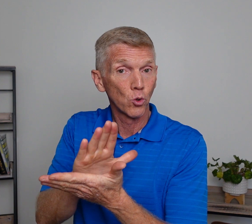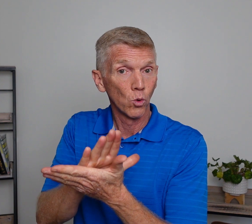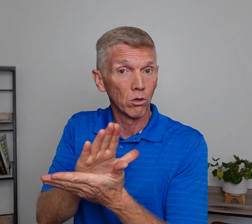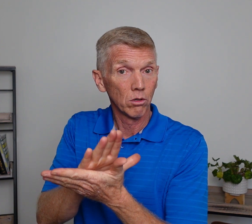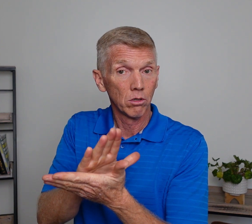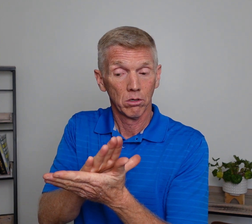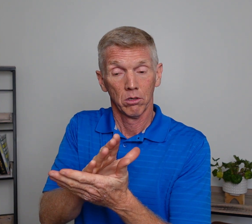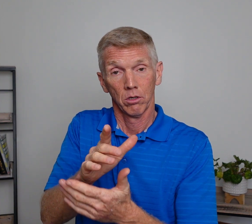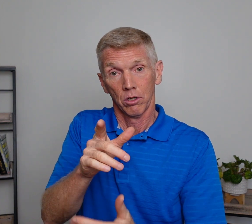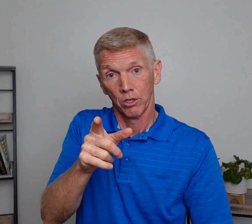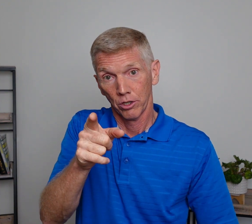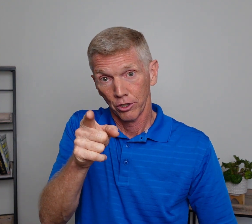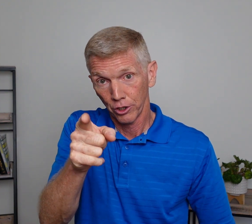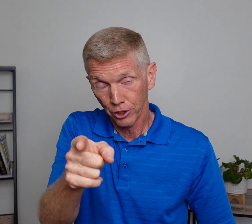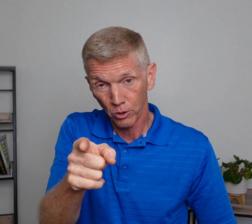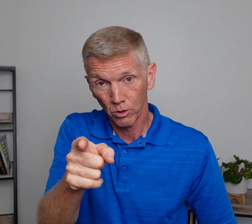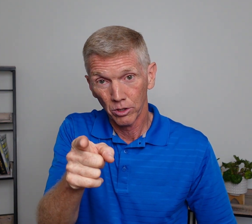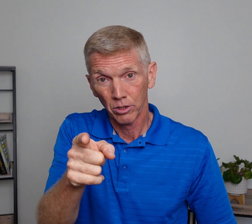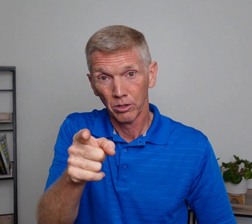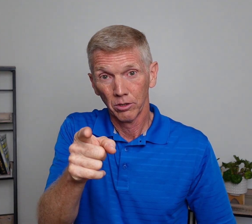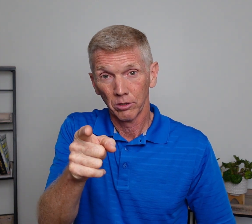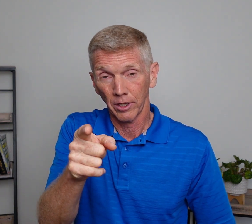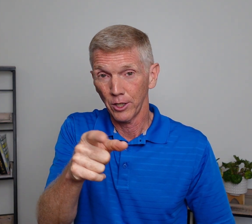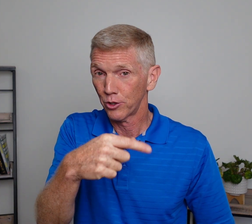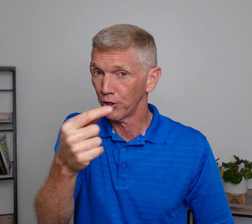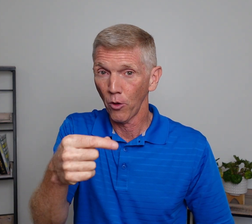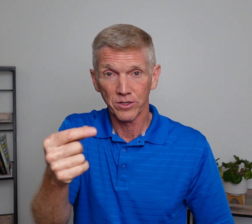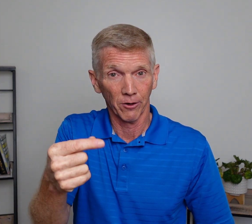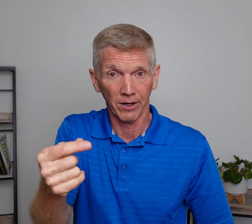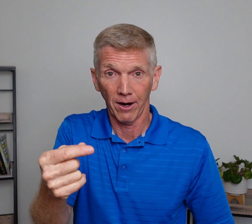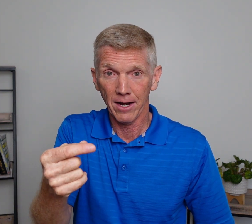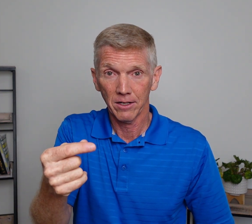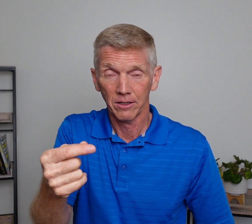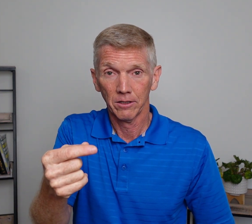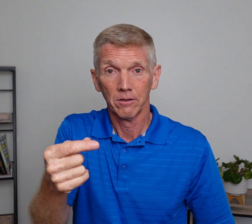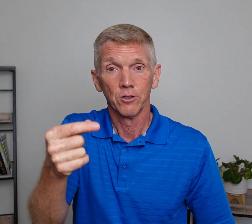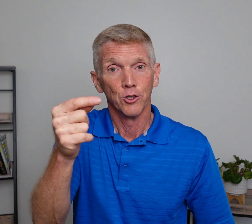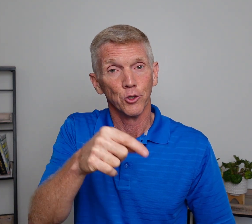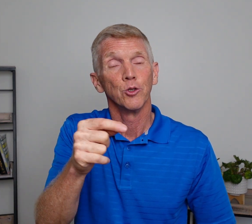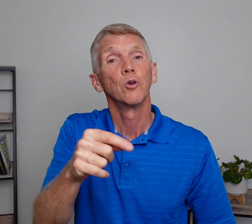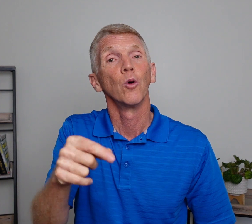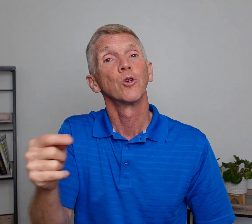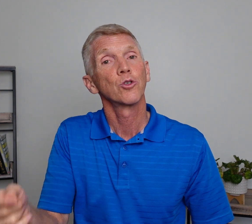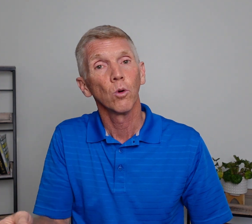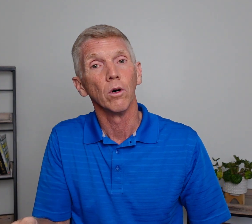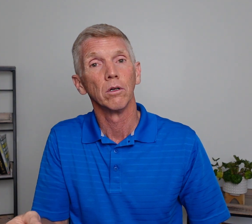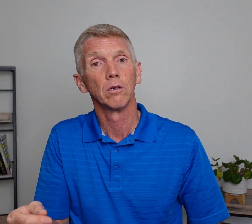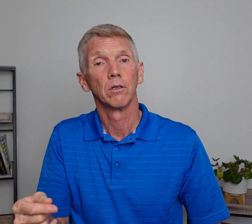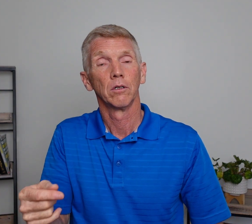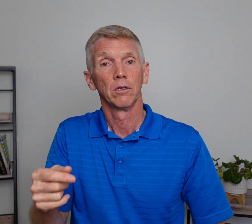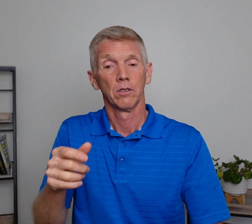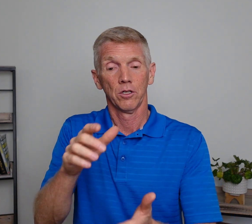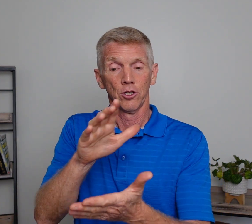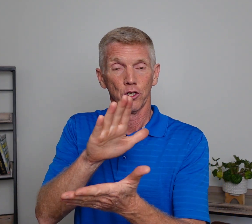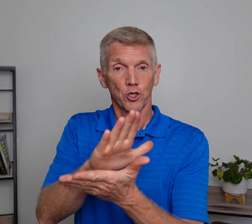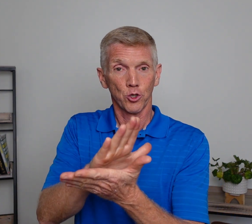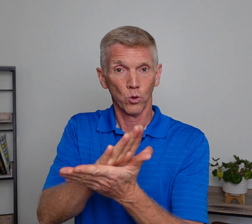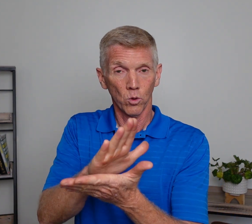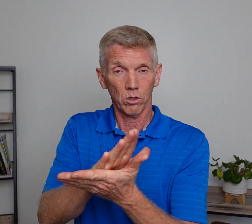School. You. Okay? should know this already, right? Do you go to school? School.